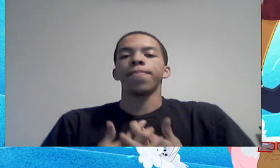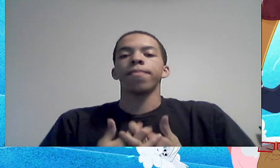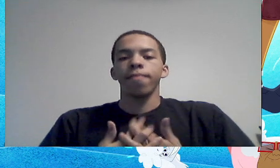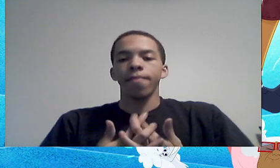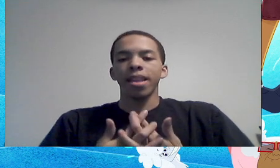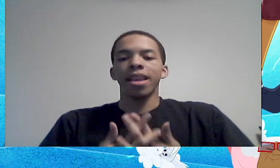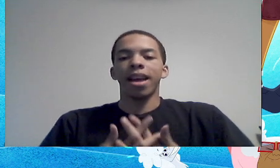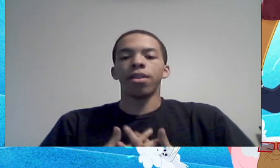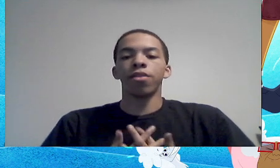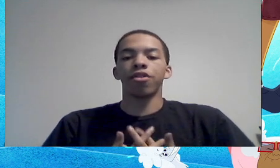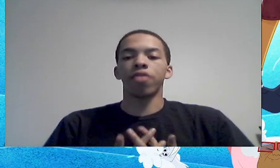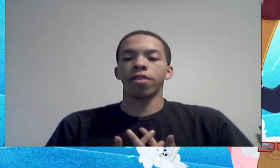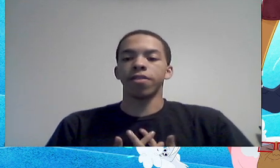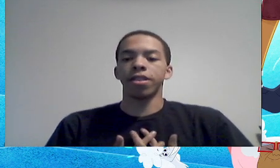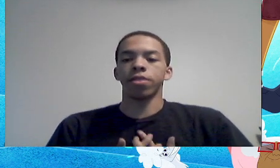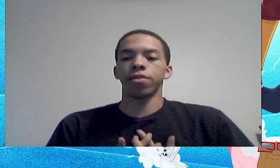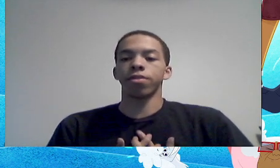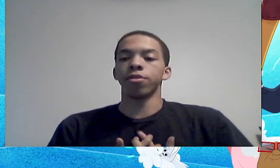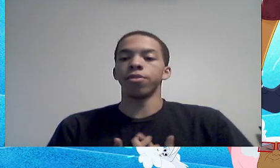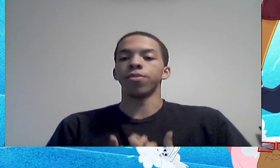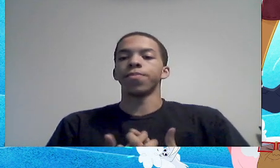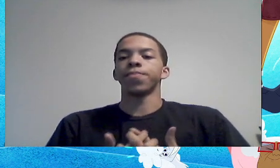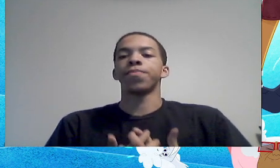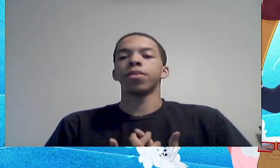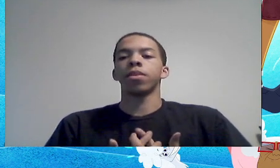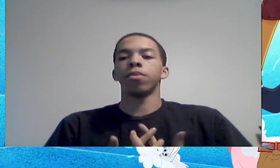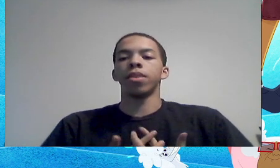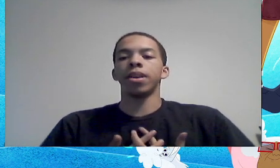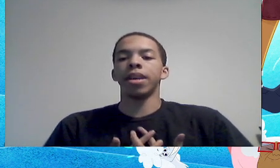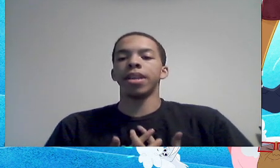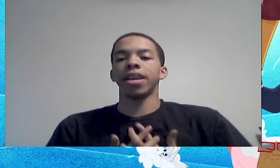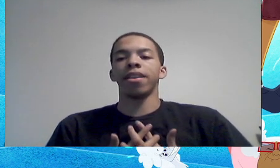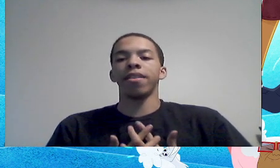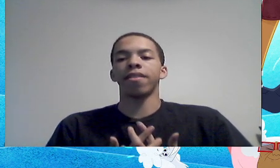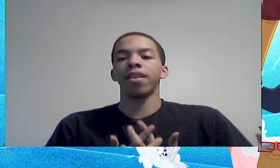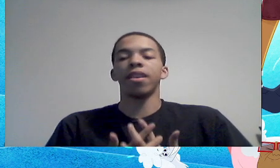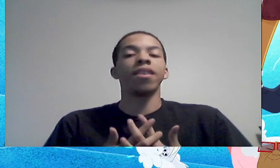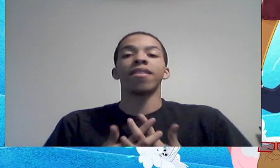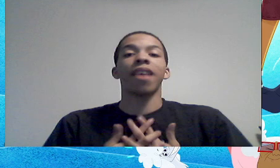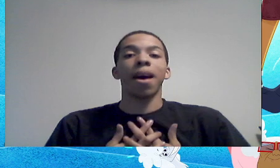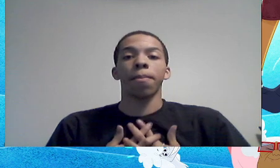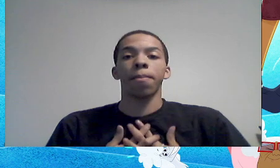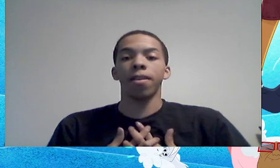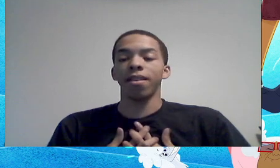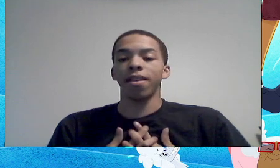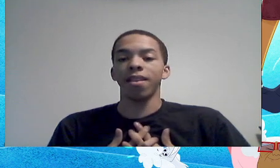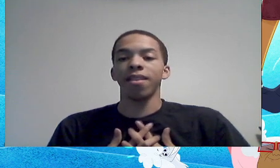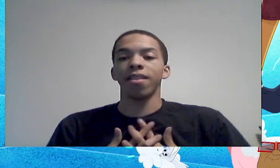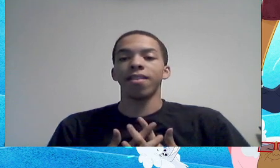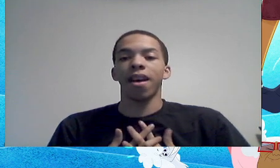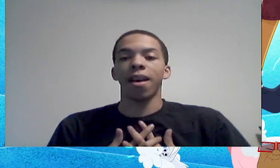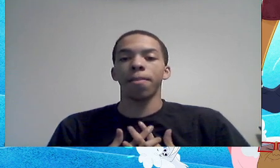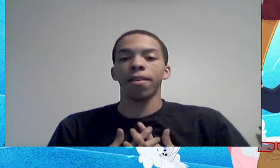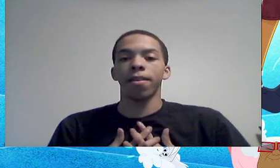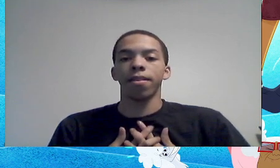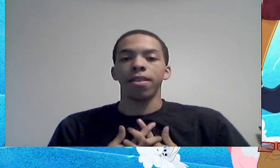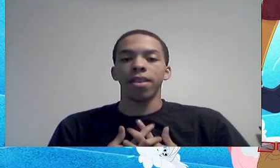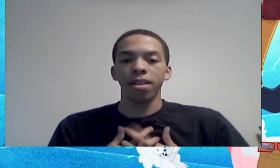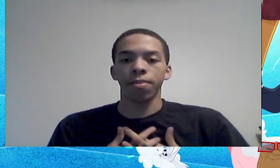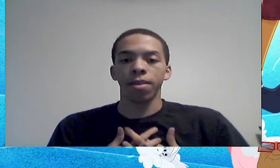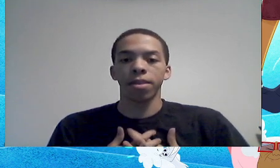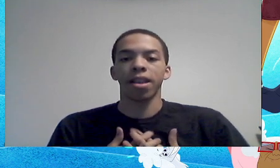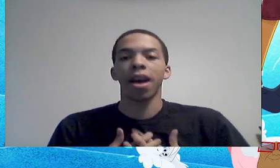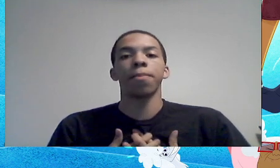he, and I know the struggles he goes through, and yet he's, he is happy, he is happier,